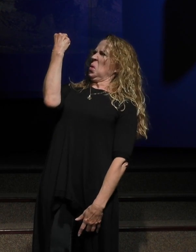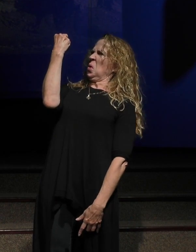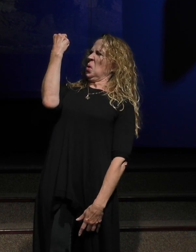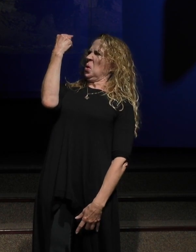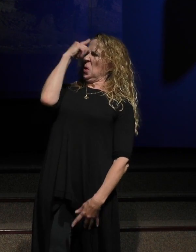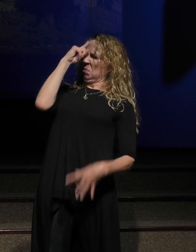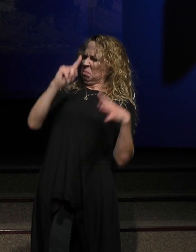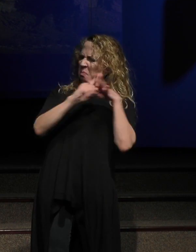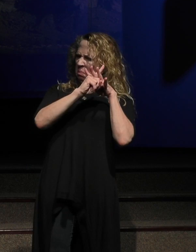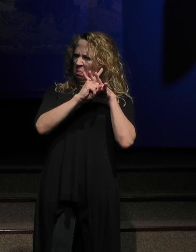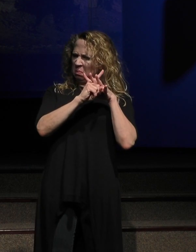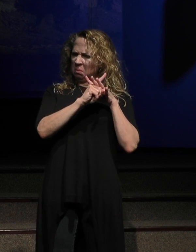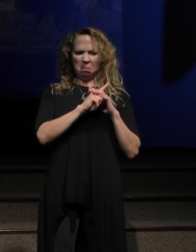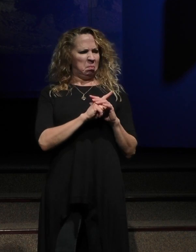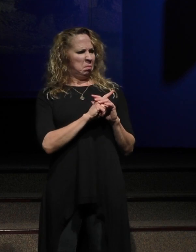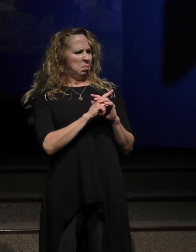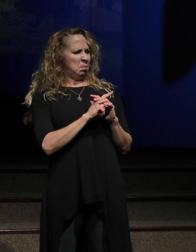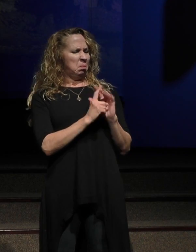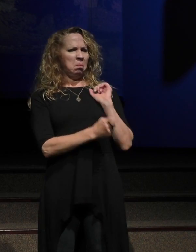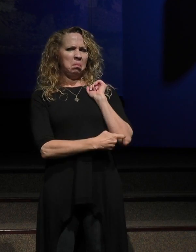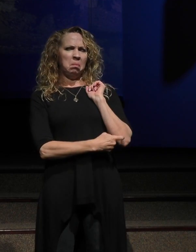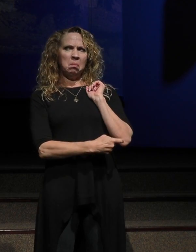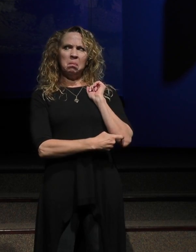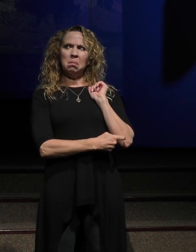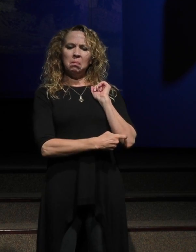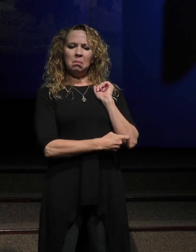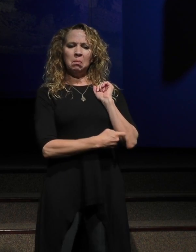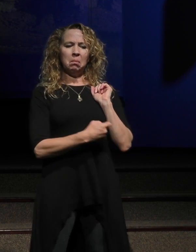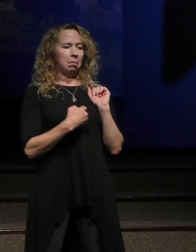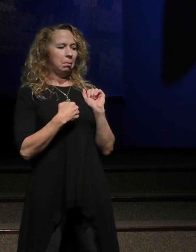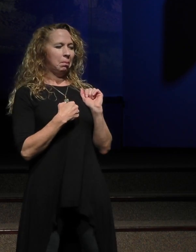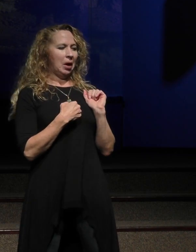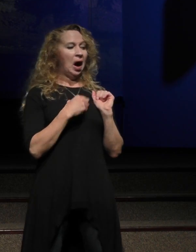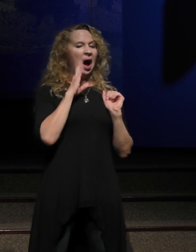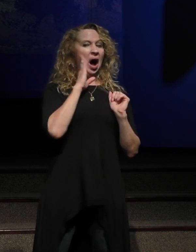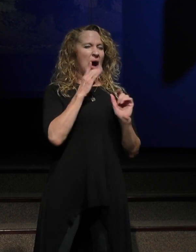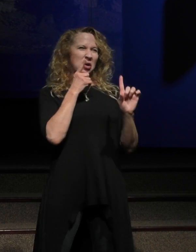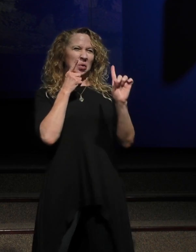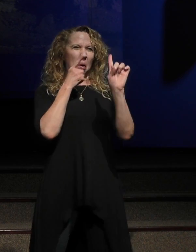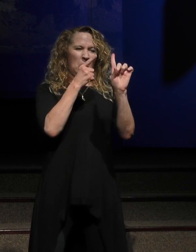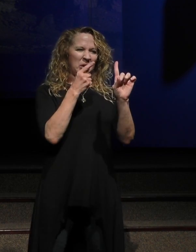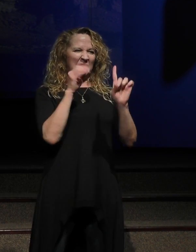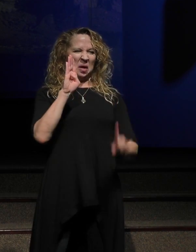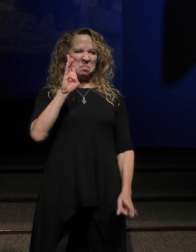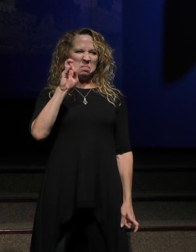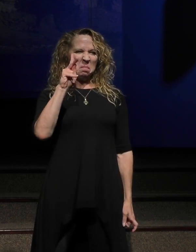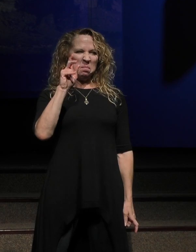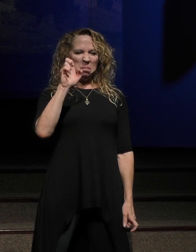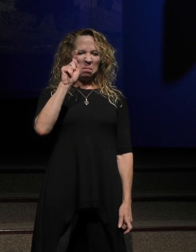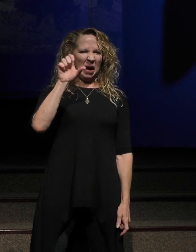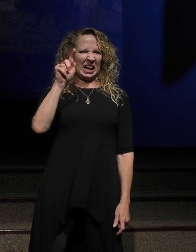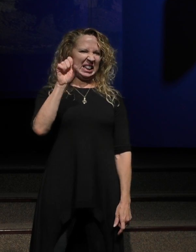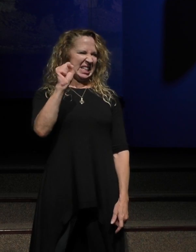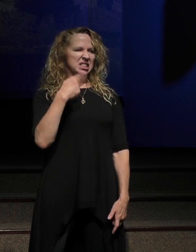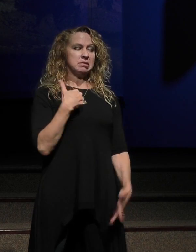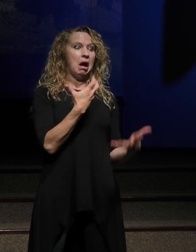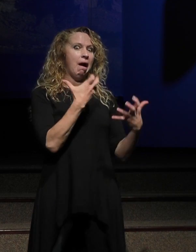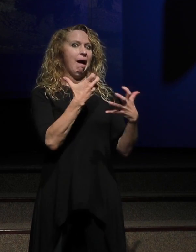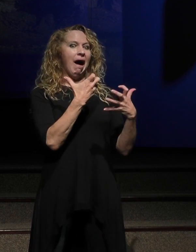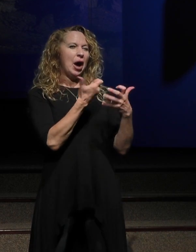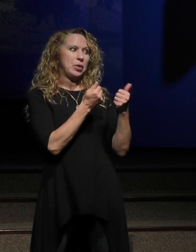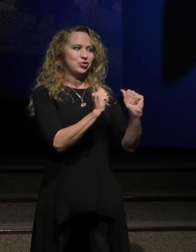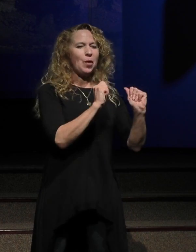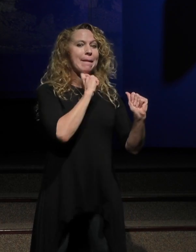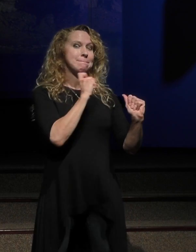went on in my head. And I went, you know what? One of these days I'm going to put that in my bucket list right behind putting a fork in a toaster, seeing what's going to happen.